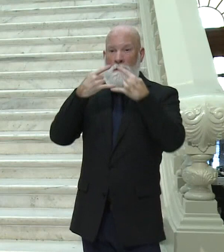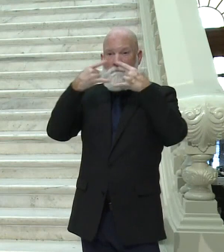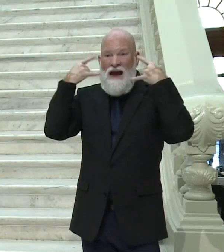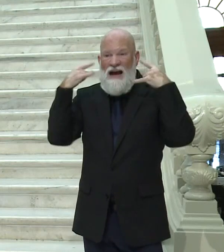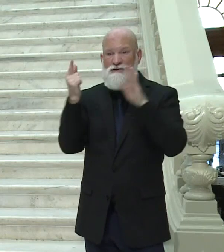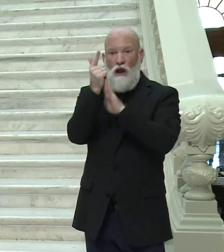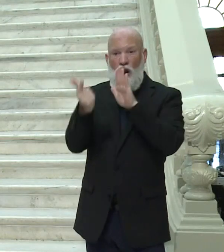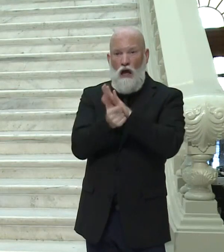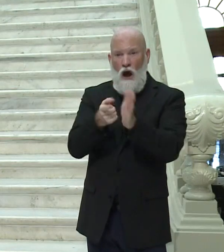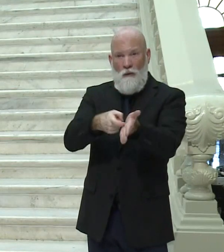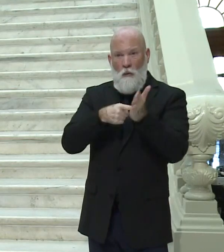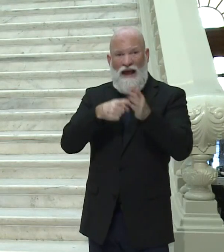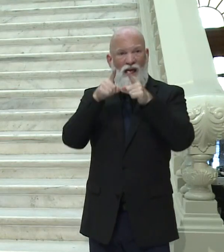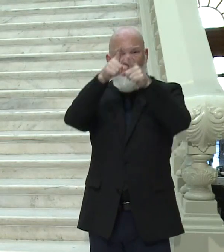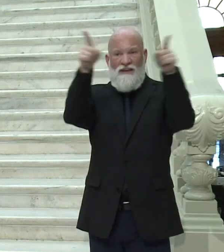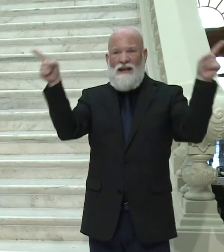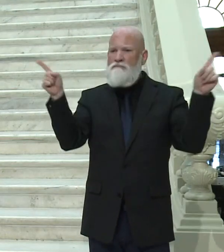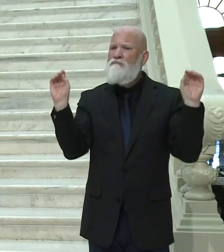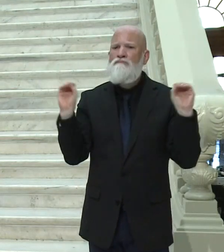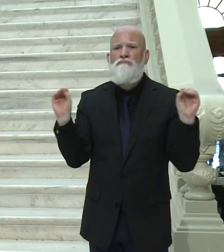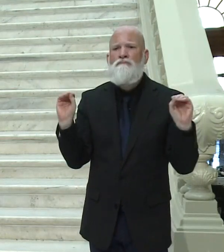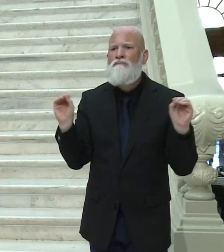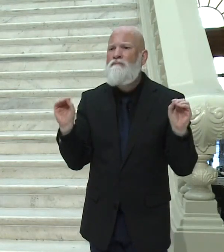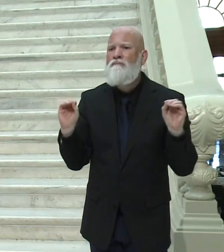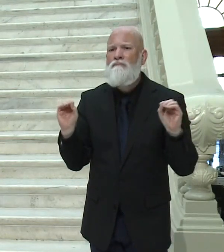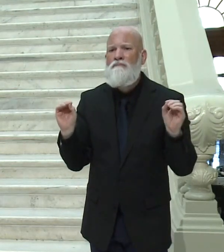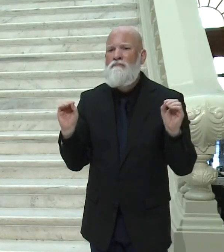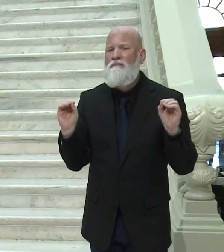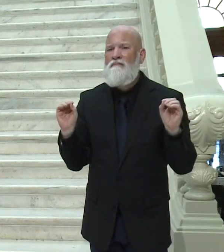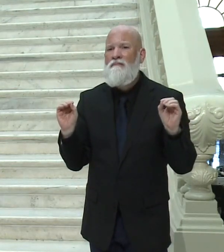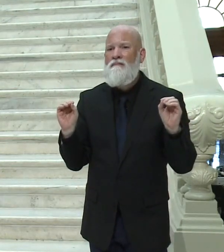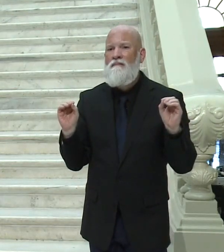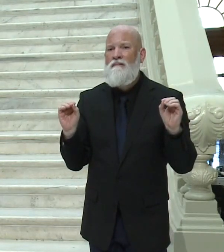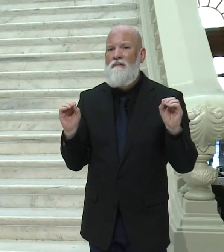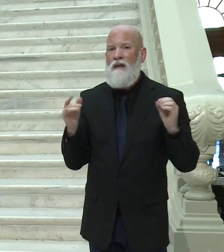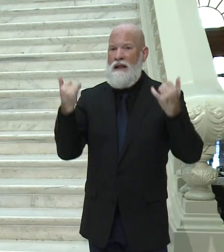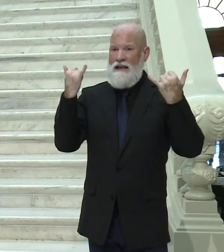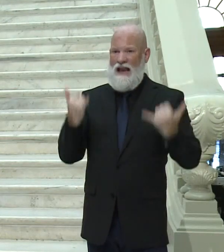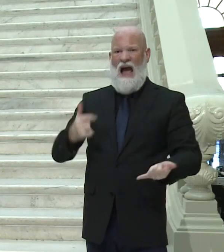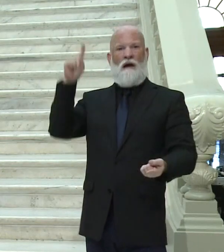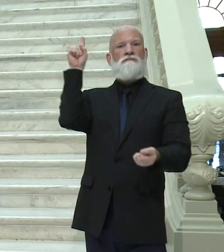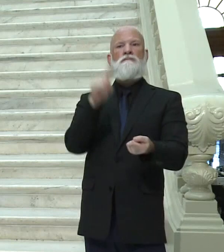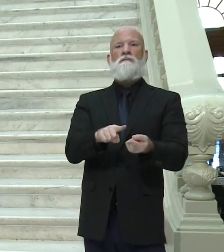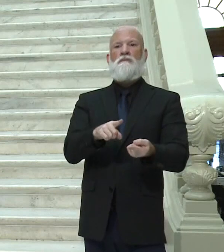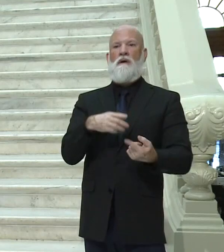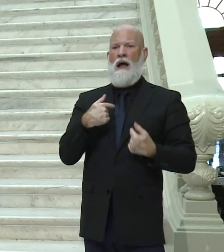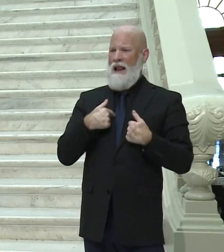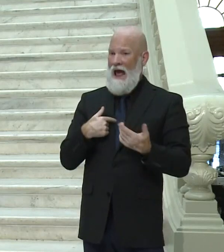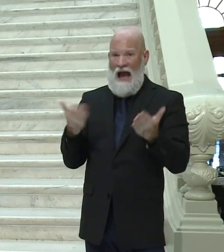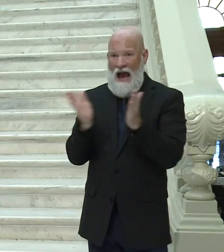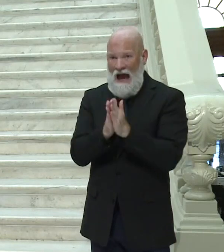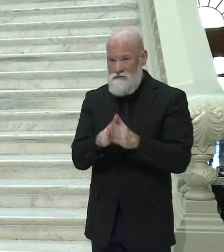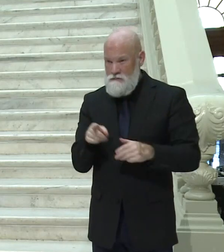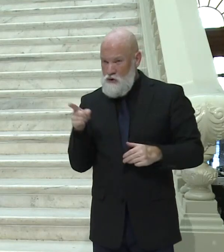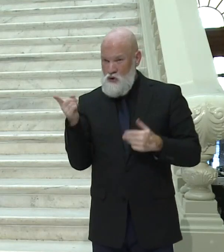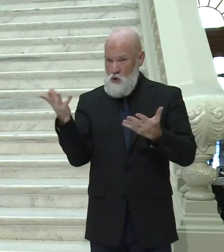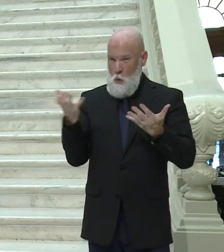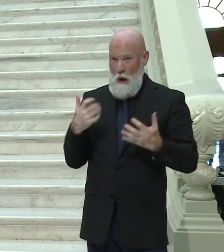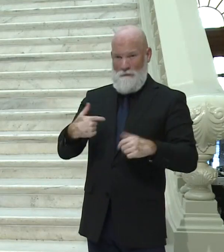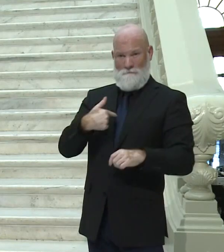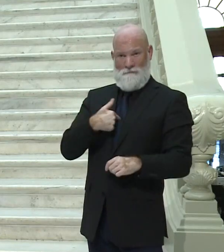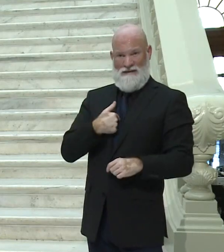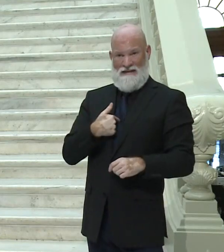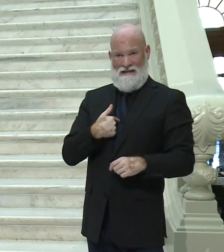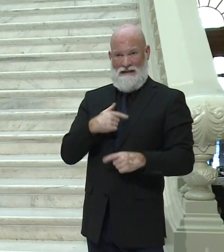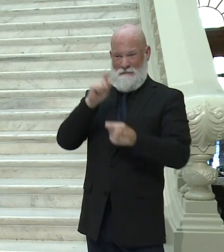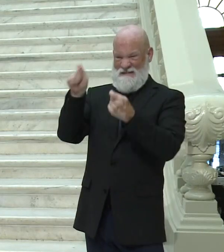I actually talked to the chairman of the commission down there and I asked him, I said, do you want me to take further action, you know, just regarding Albany and